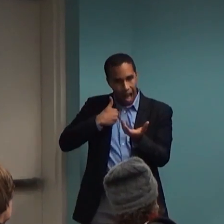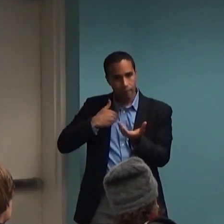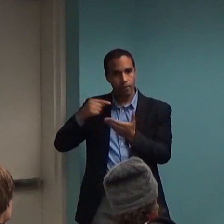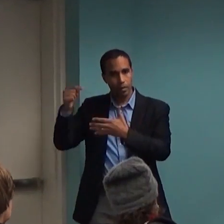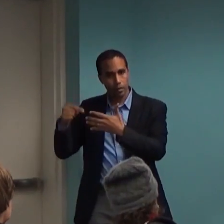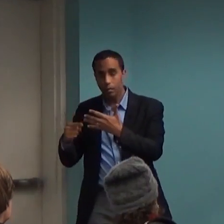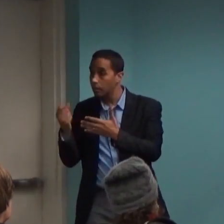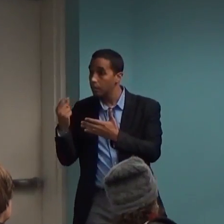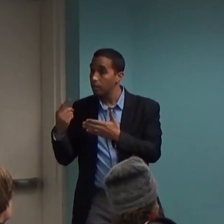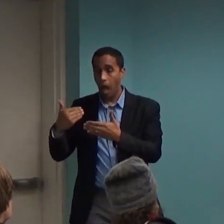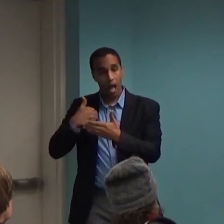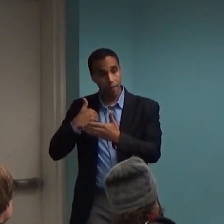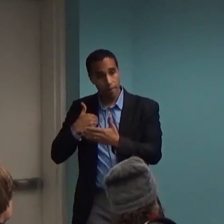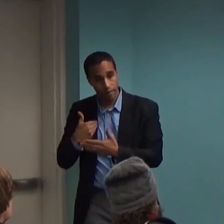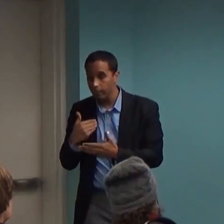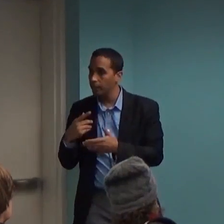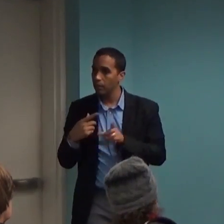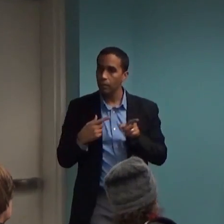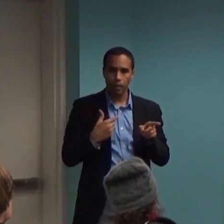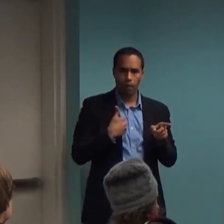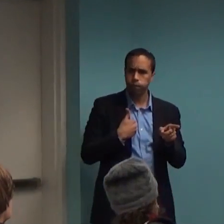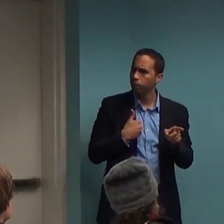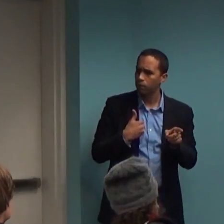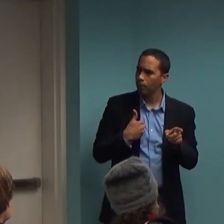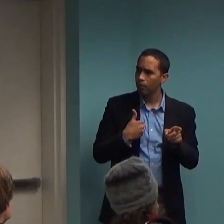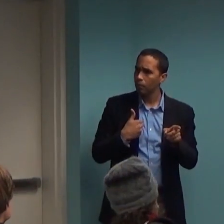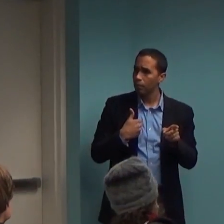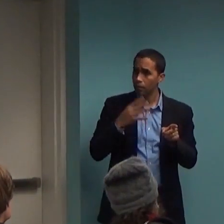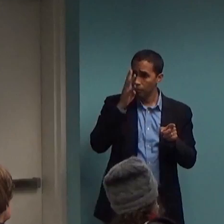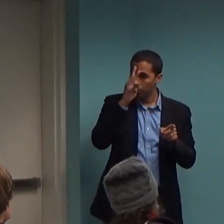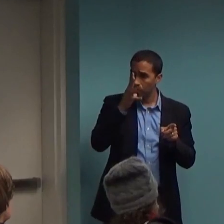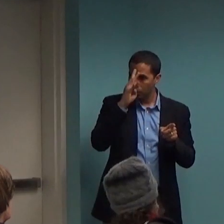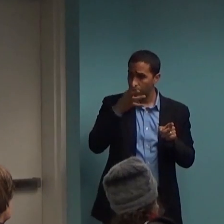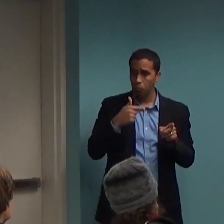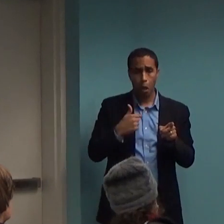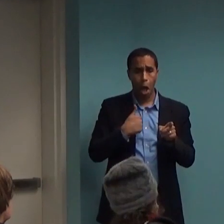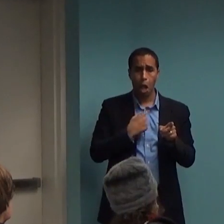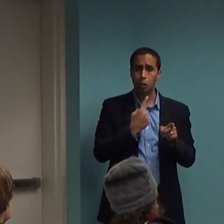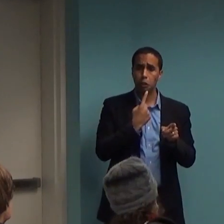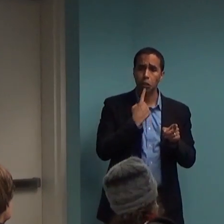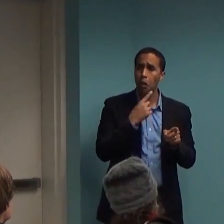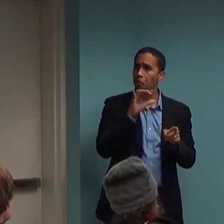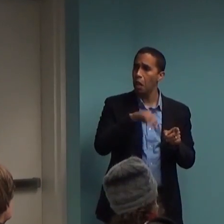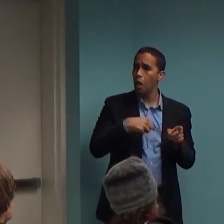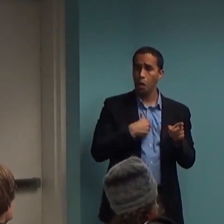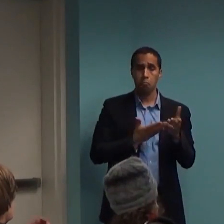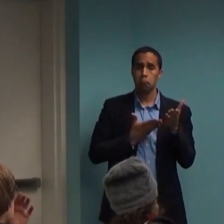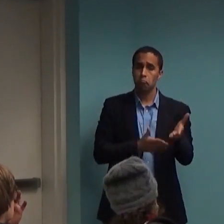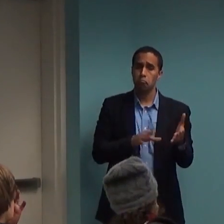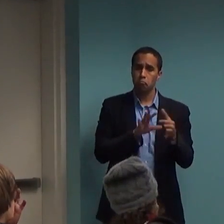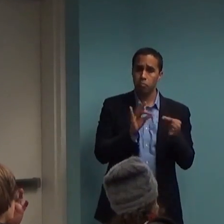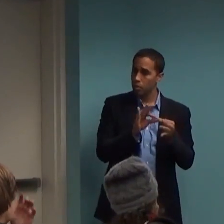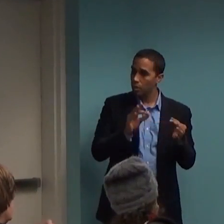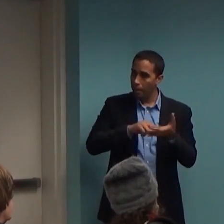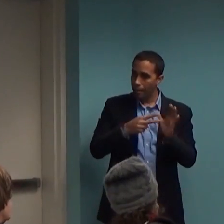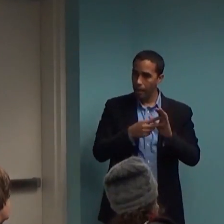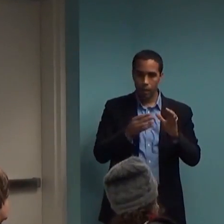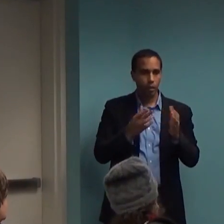So it's sort of a backwards way of establishing it. And it has not then, in turn, resulted in a biological understanding of problems. So